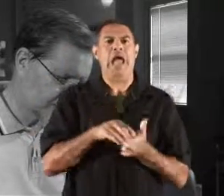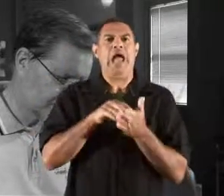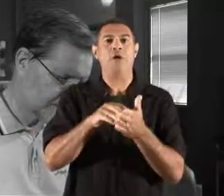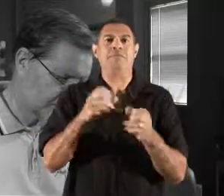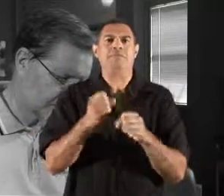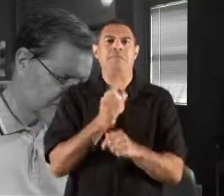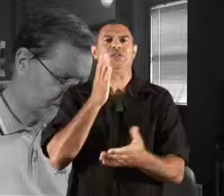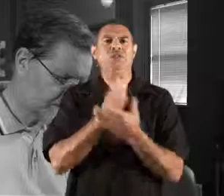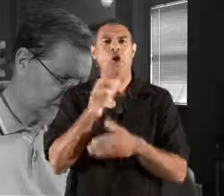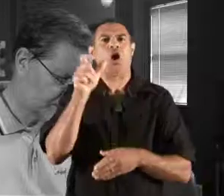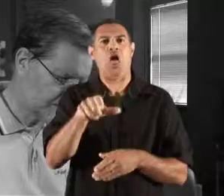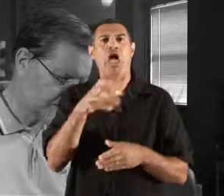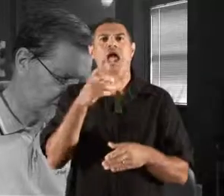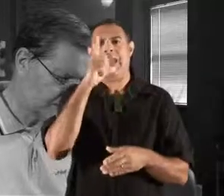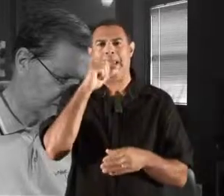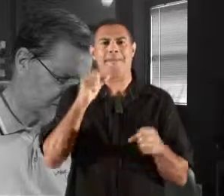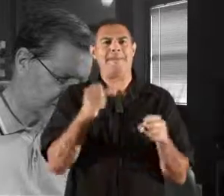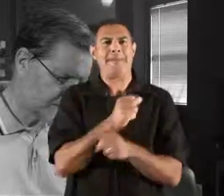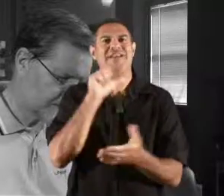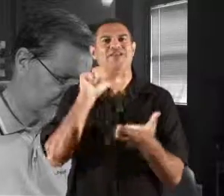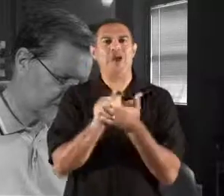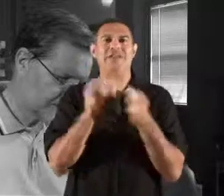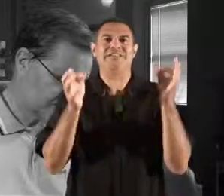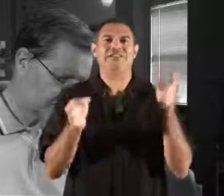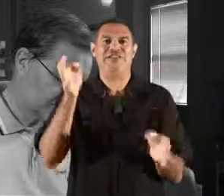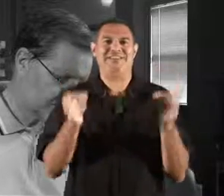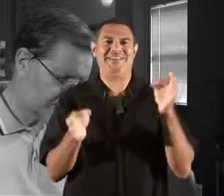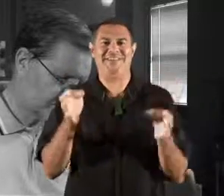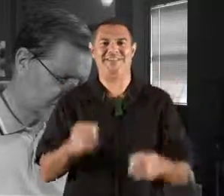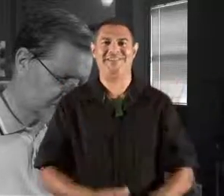This helps to ensure clients are able to make informed decisions.